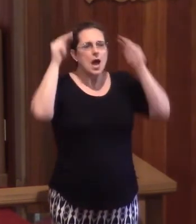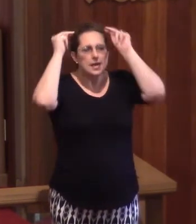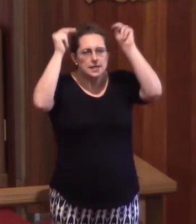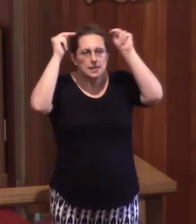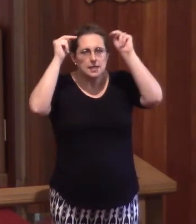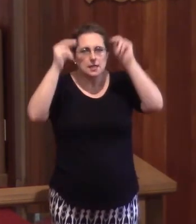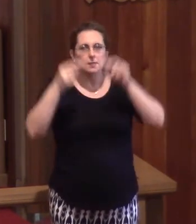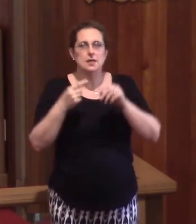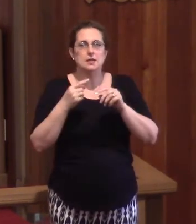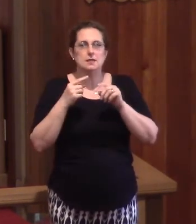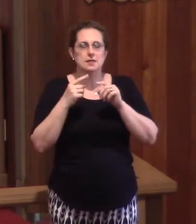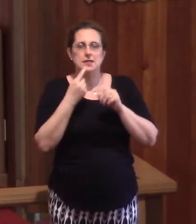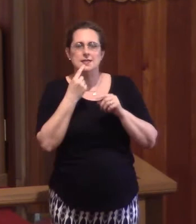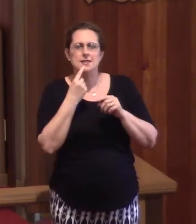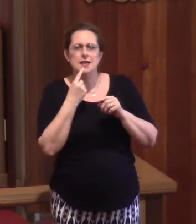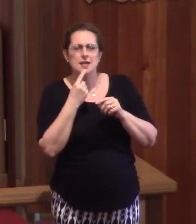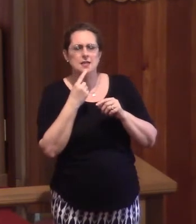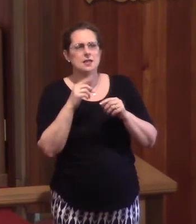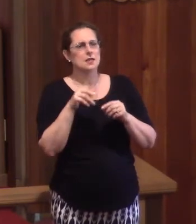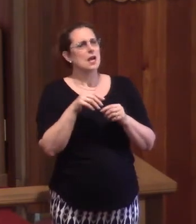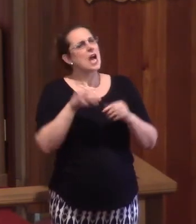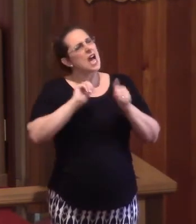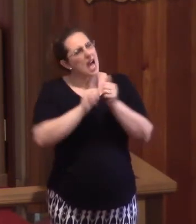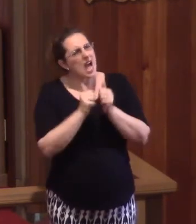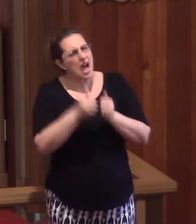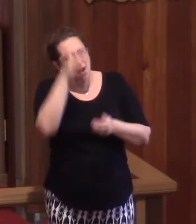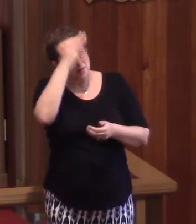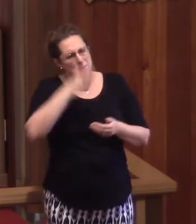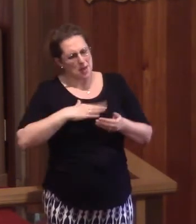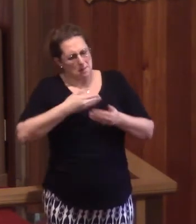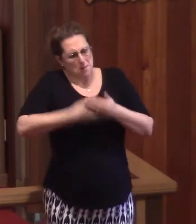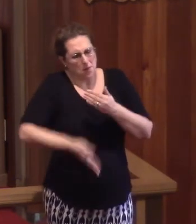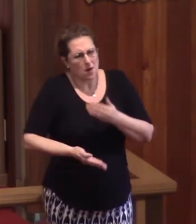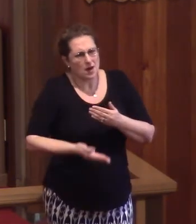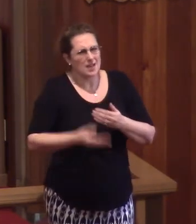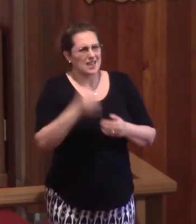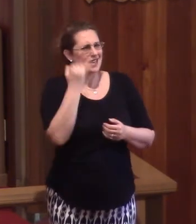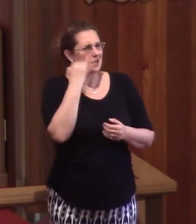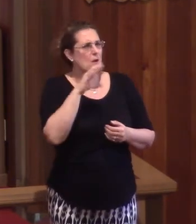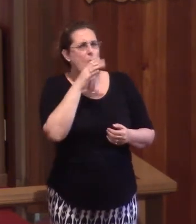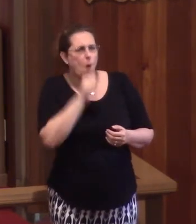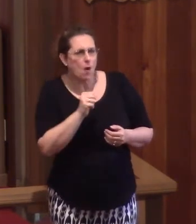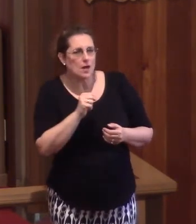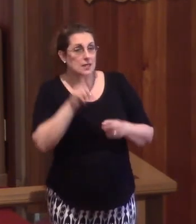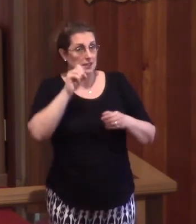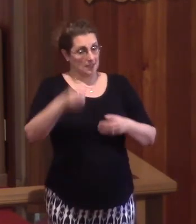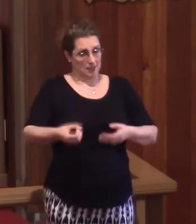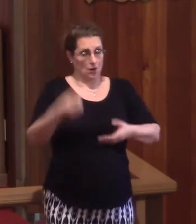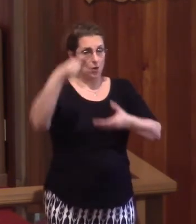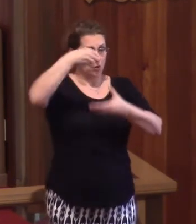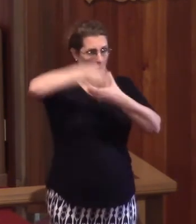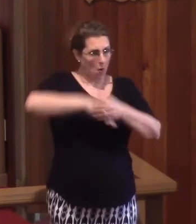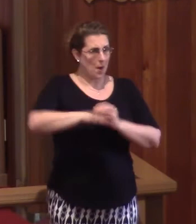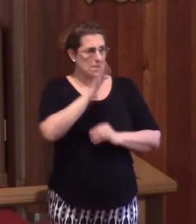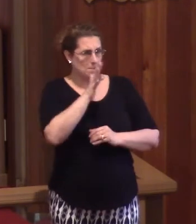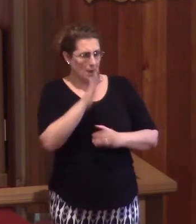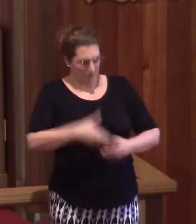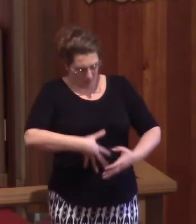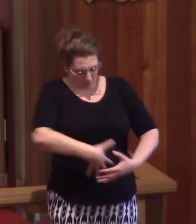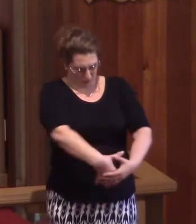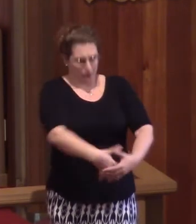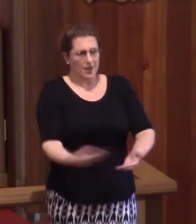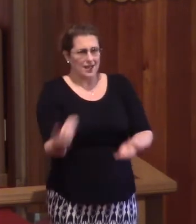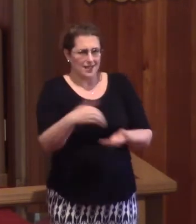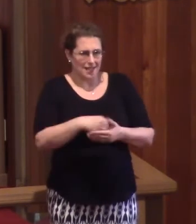responded to Jesus' words saying, How can a man be born when he is old? Can he enter a second time into his mother's womb